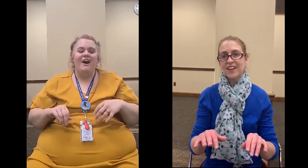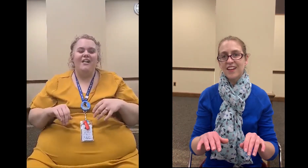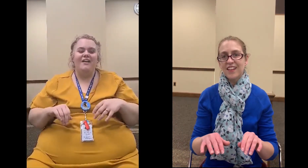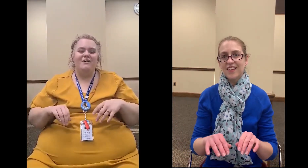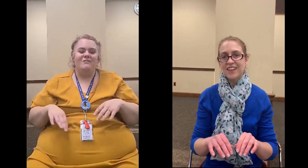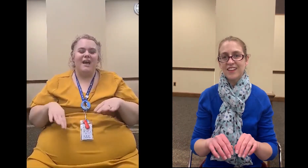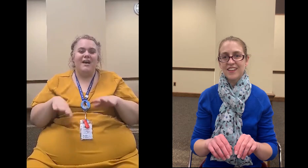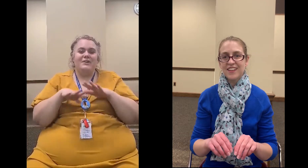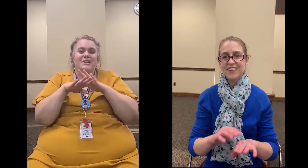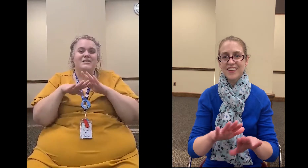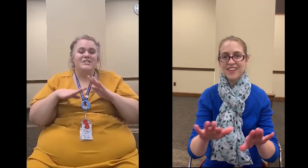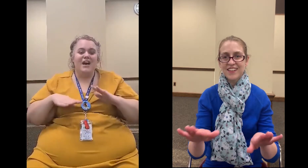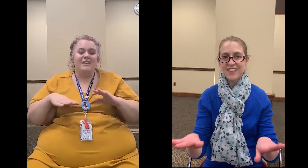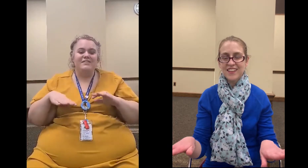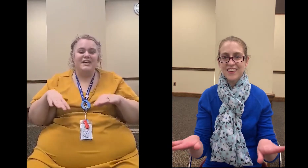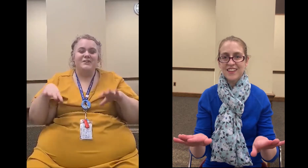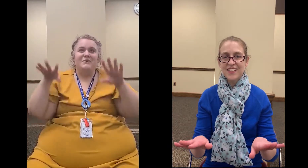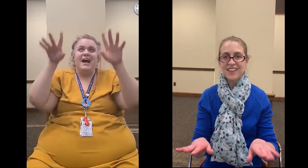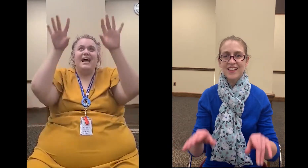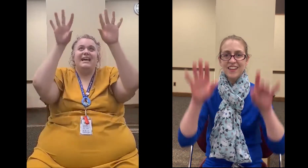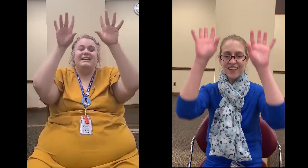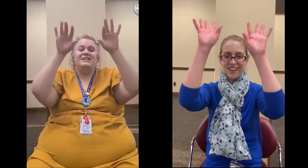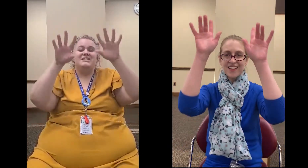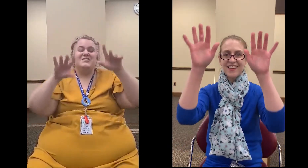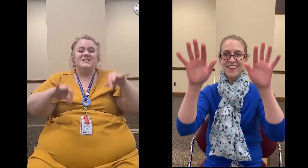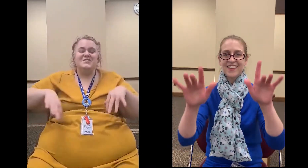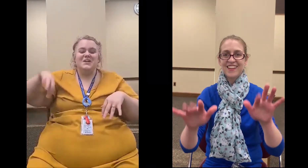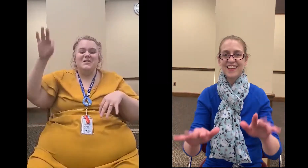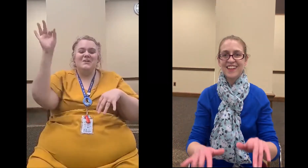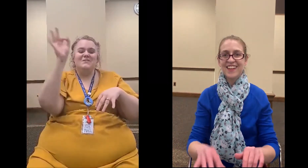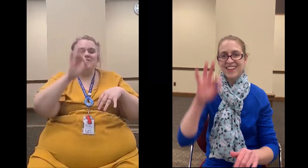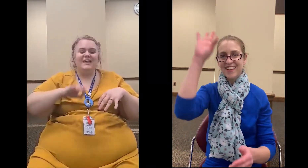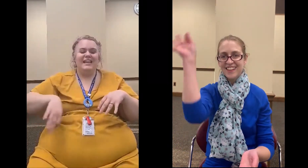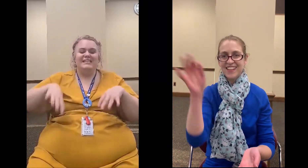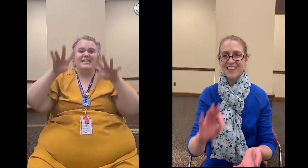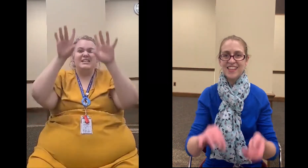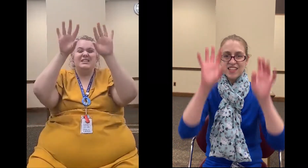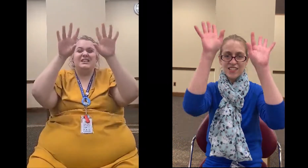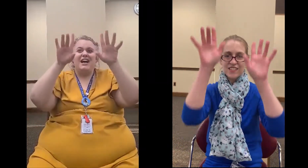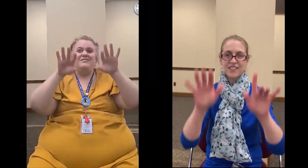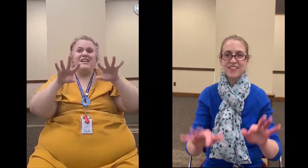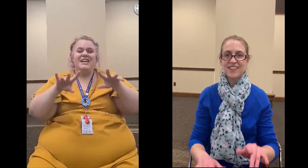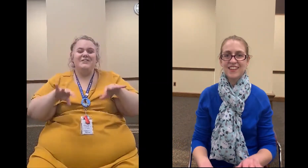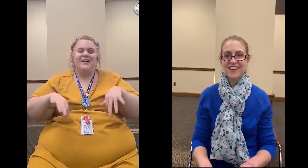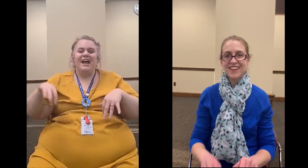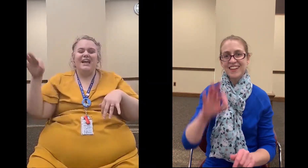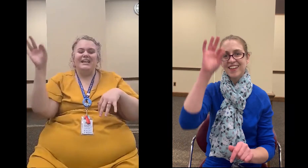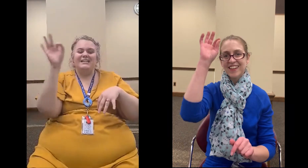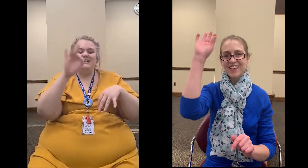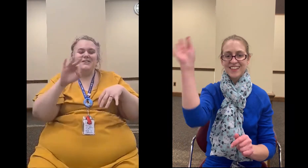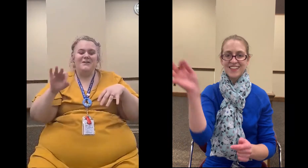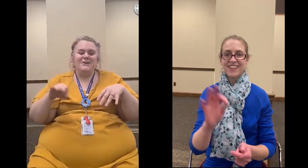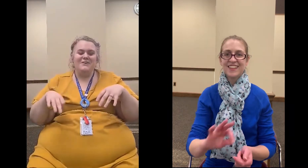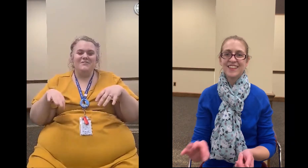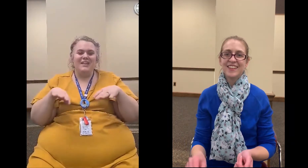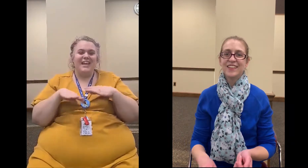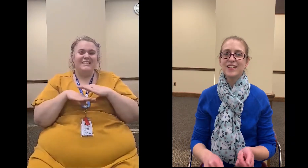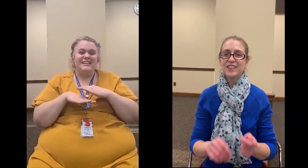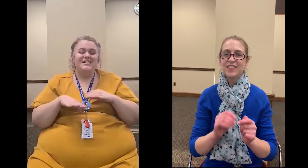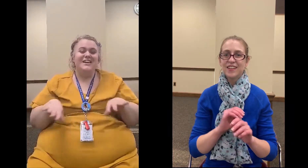around soft and quiet snowflakes soft and quiet snowflakes not